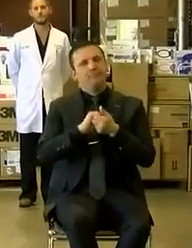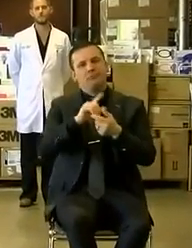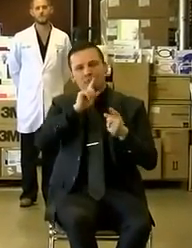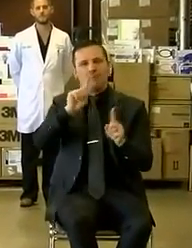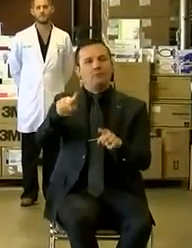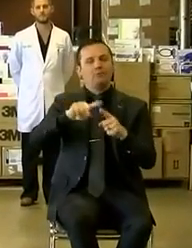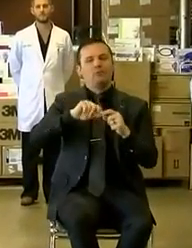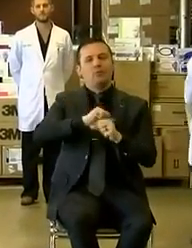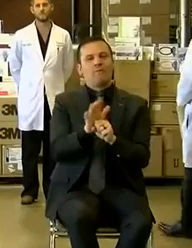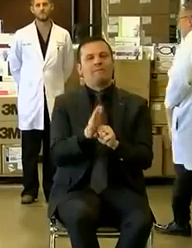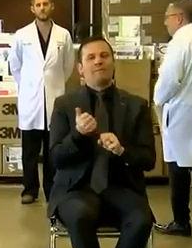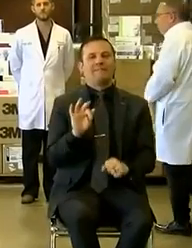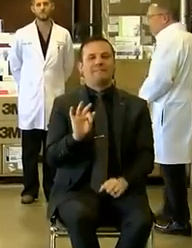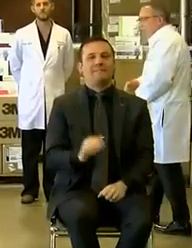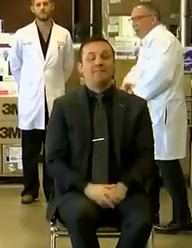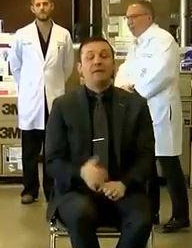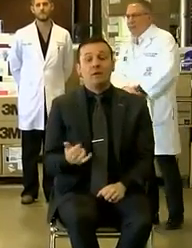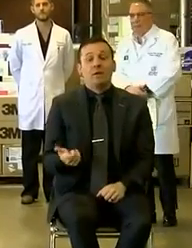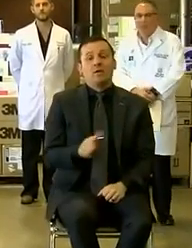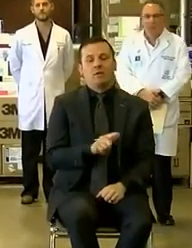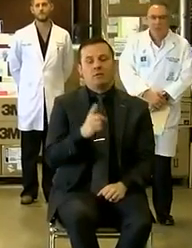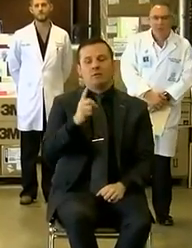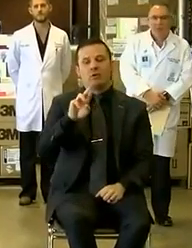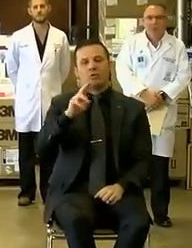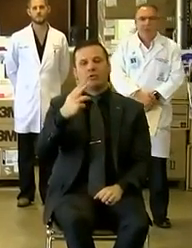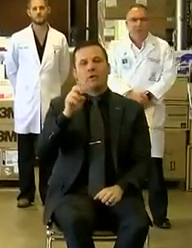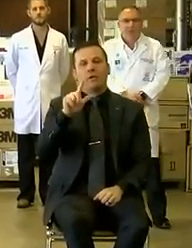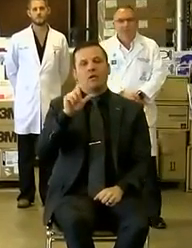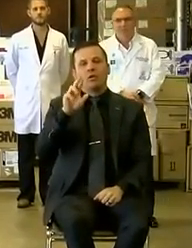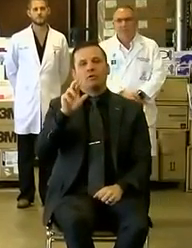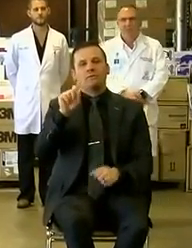you. Sure. Next, I'll call up Dr. Hellerstad.